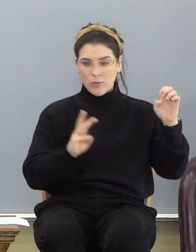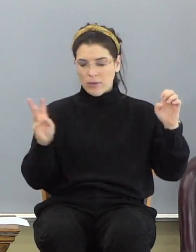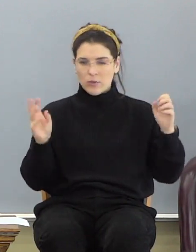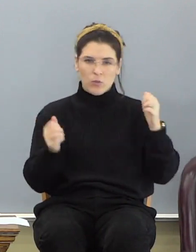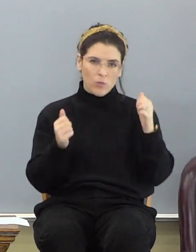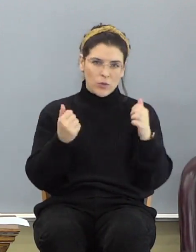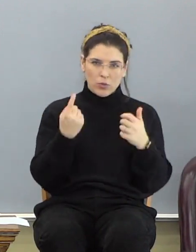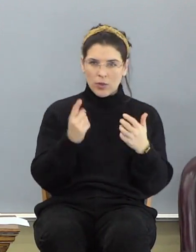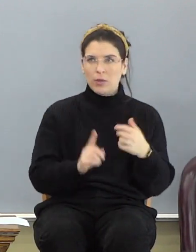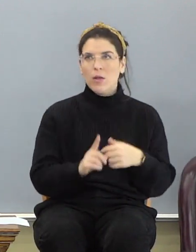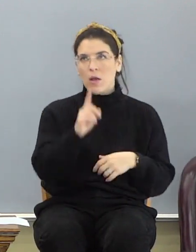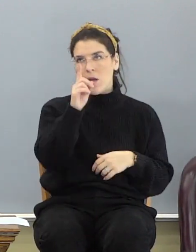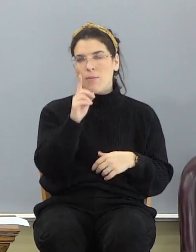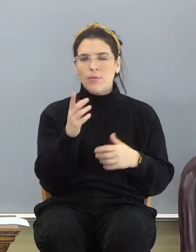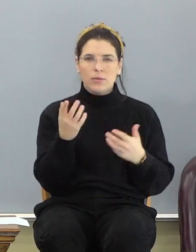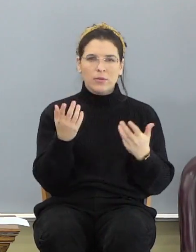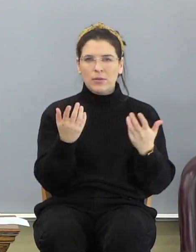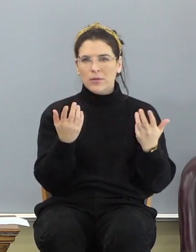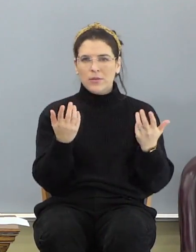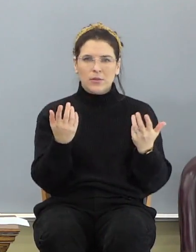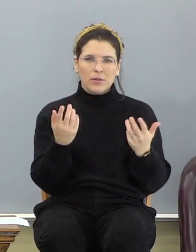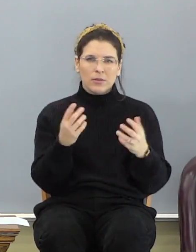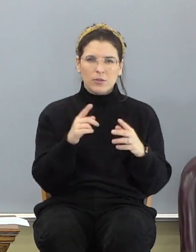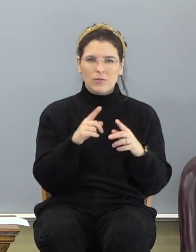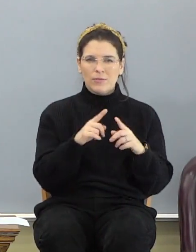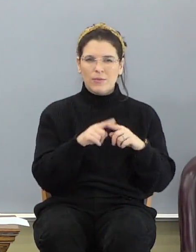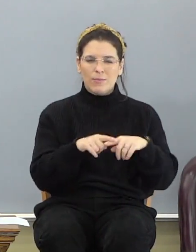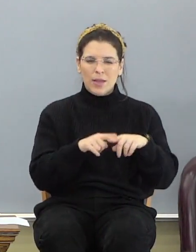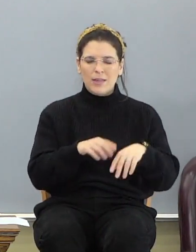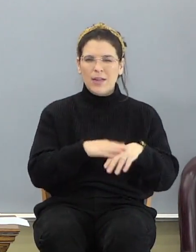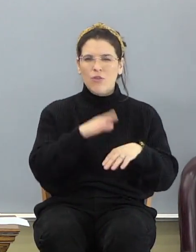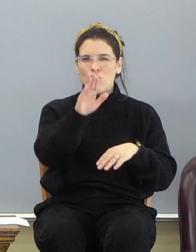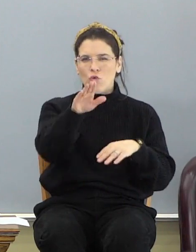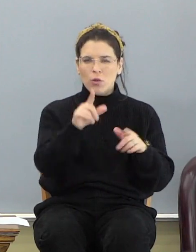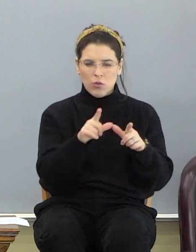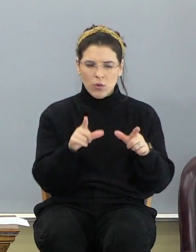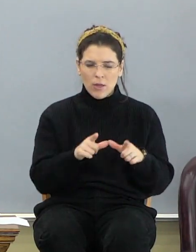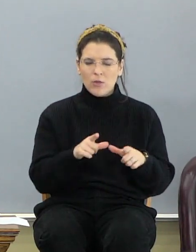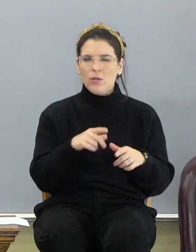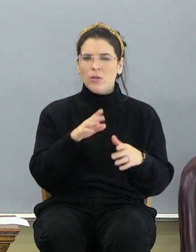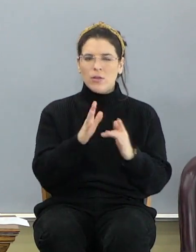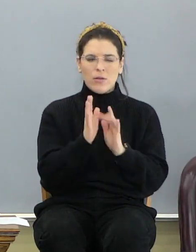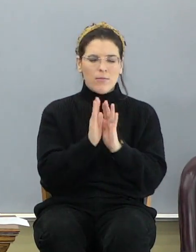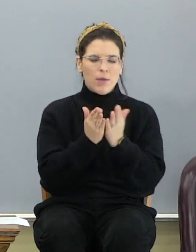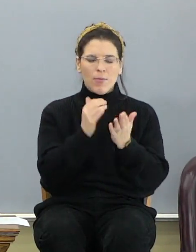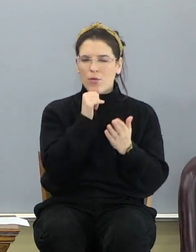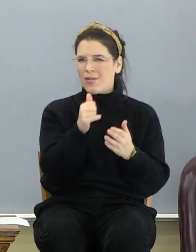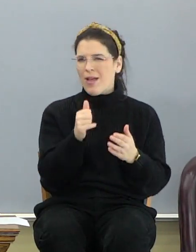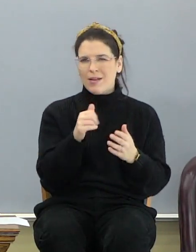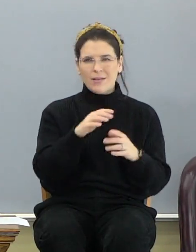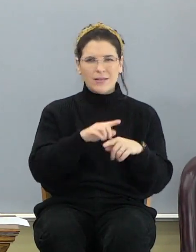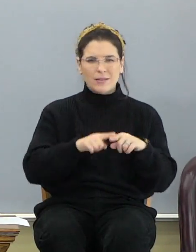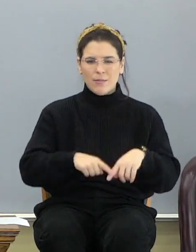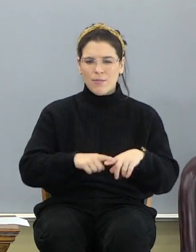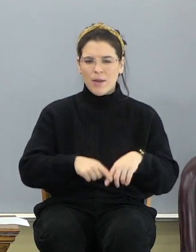So which way is, you know, up would be relative to where you are. In the Bible, it's not relative. Psalm 48.